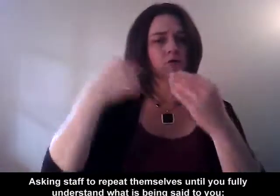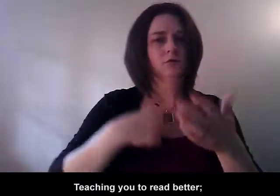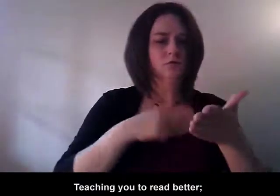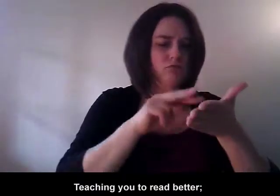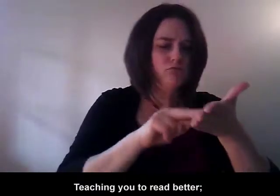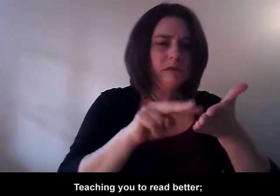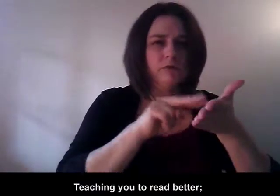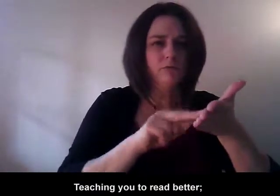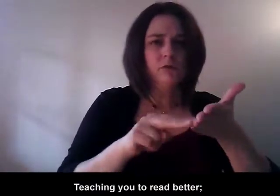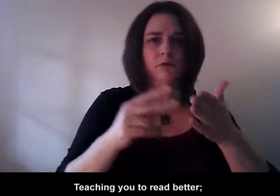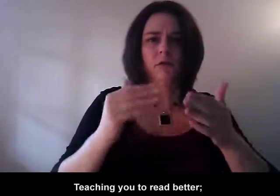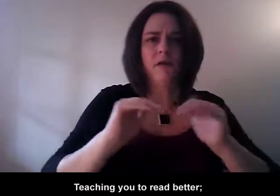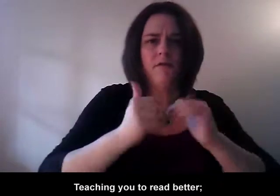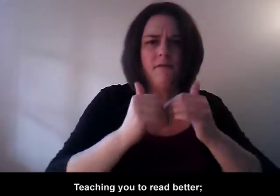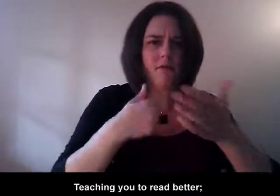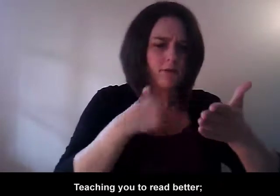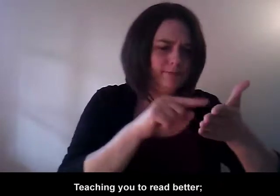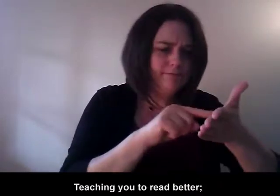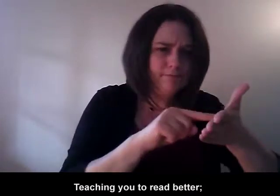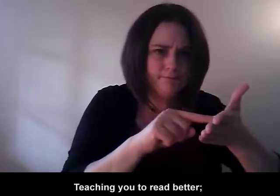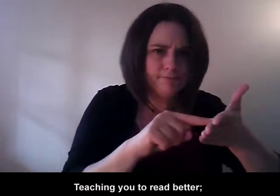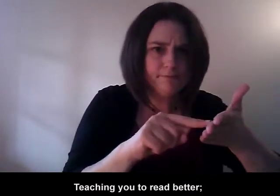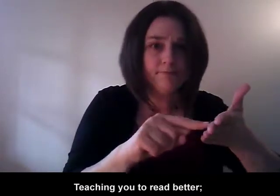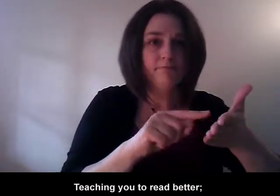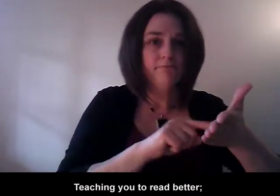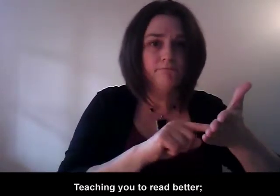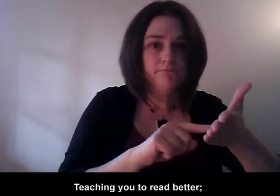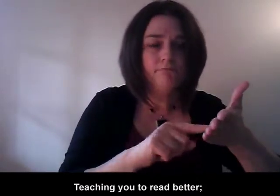Teaching you to read better. Teaching